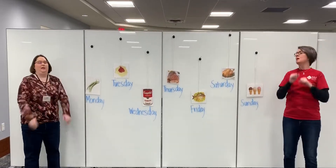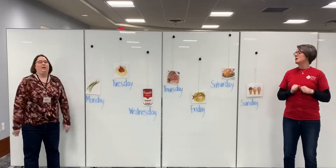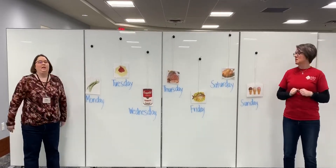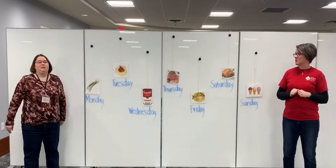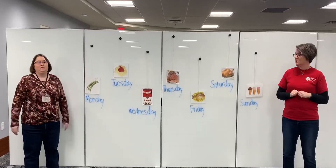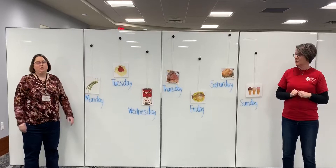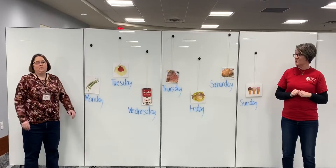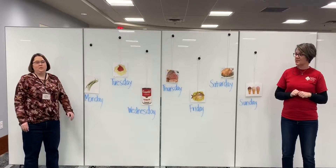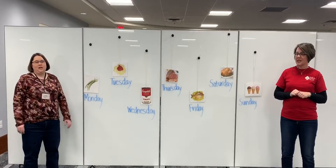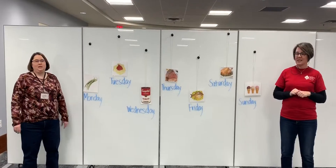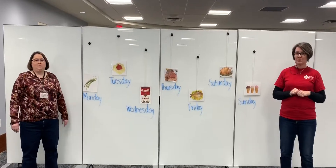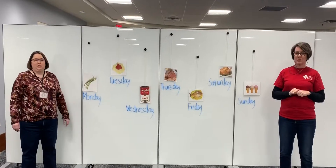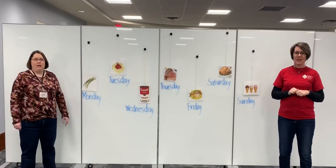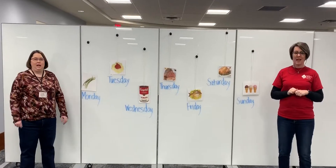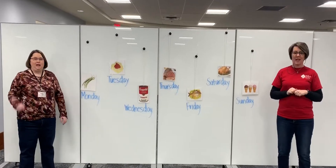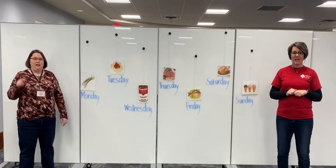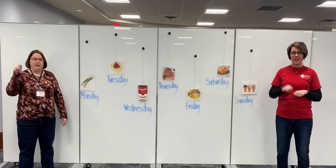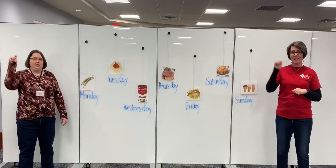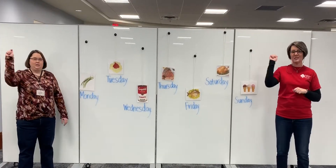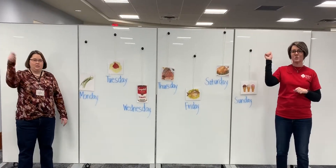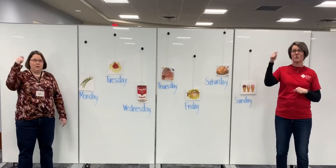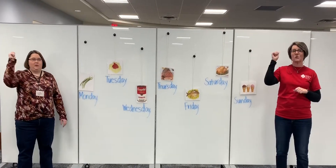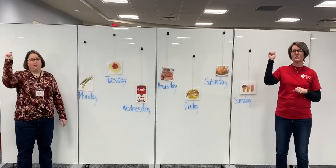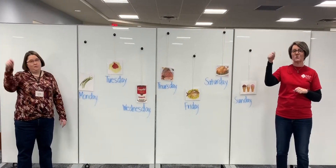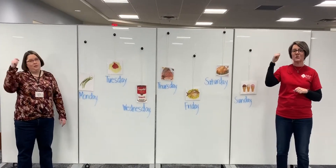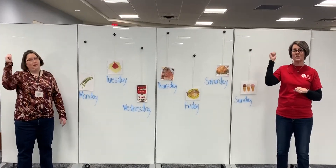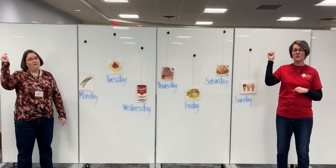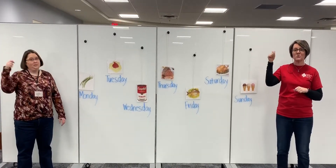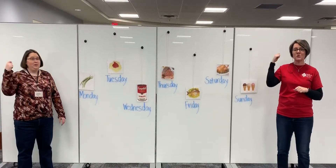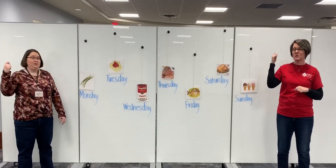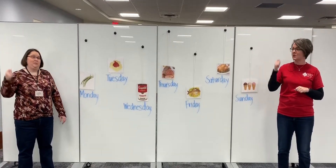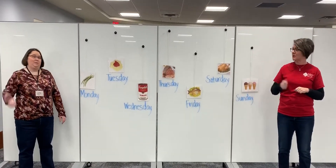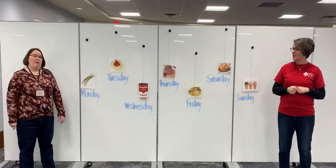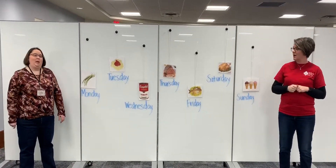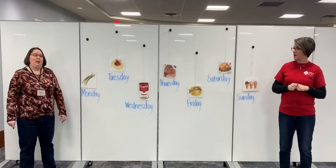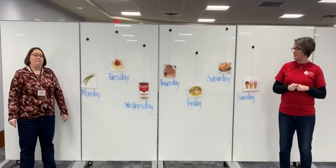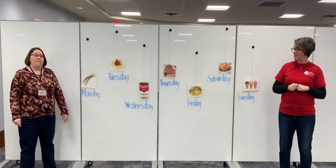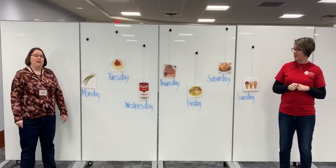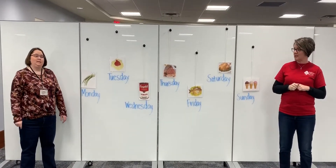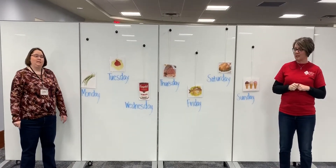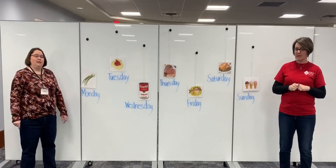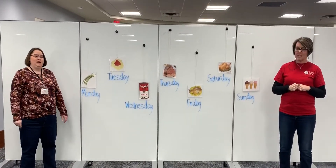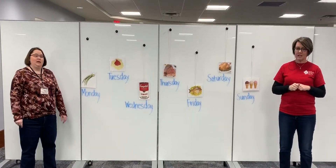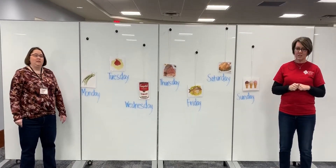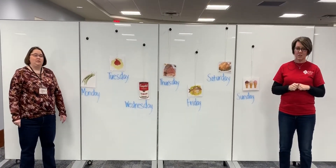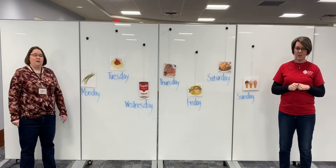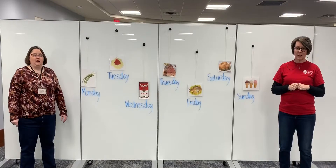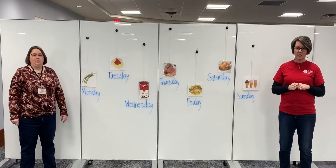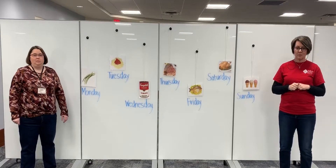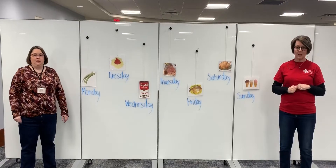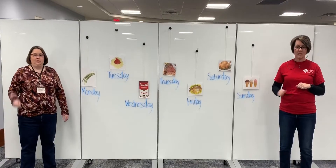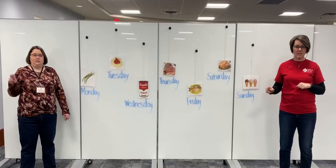Wednesday spaghetti. Twirl, twirl, twirl, Monday string beans.